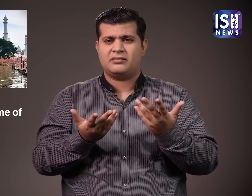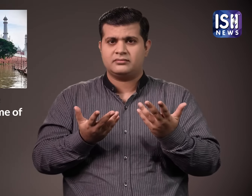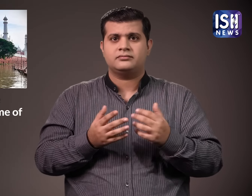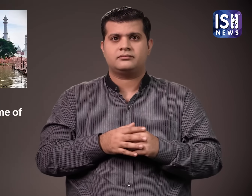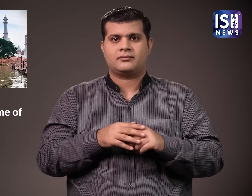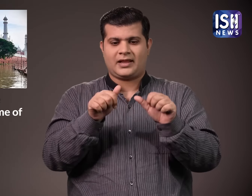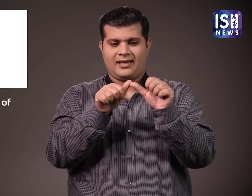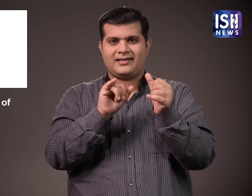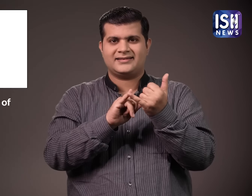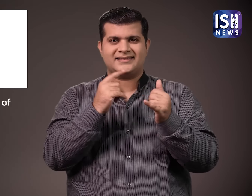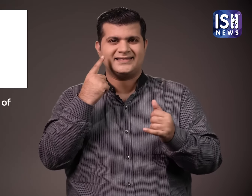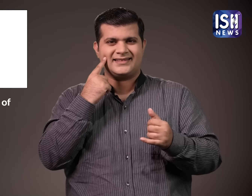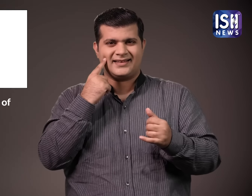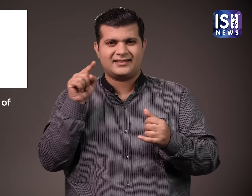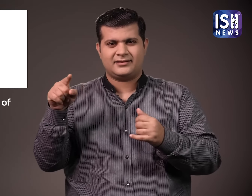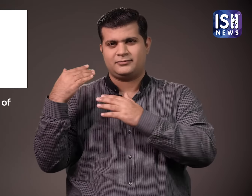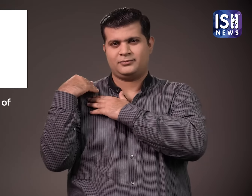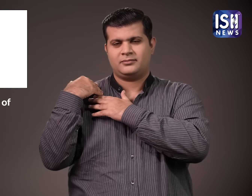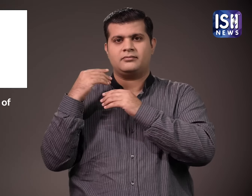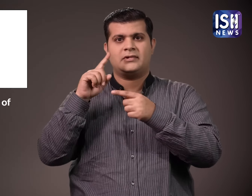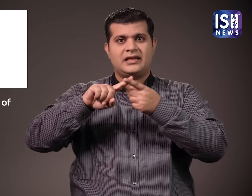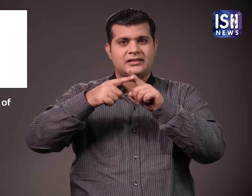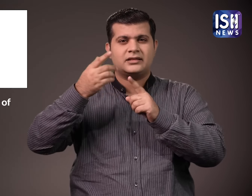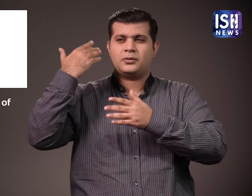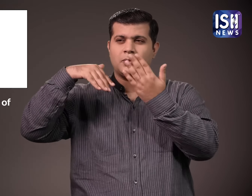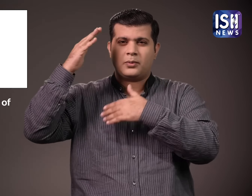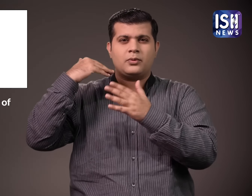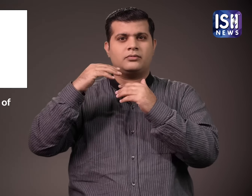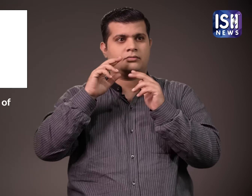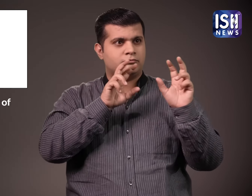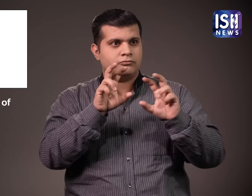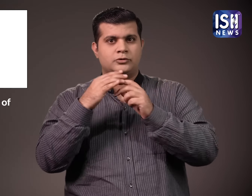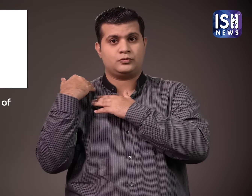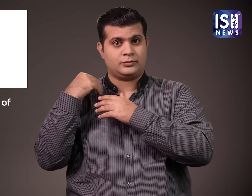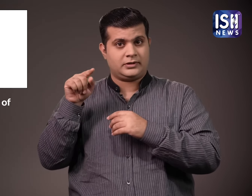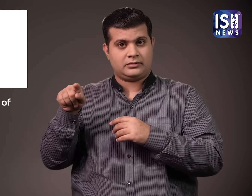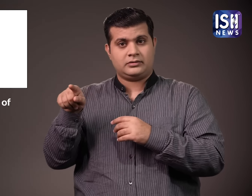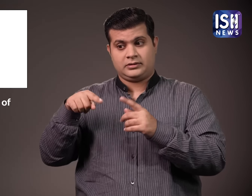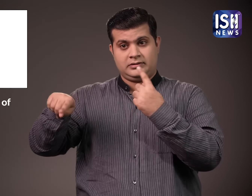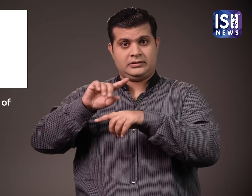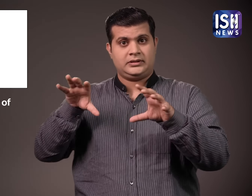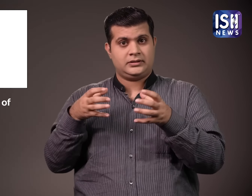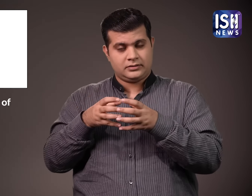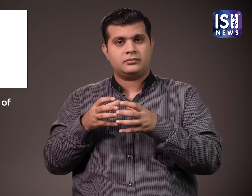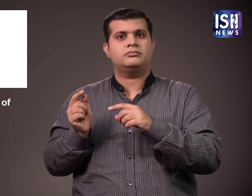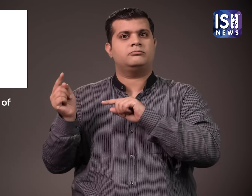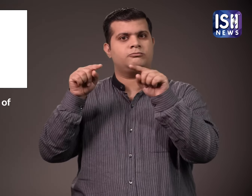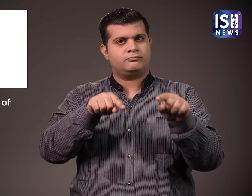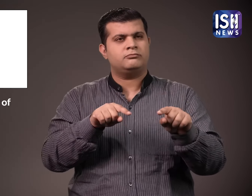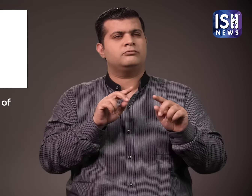The ASI looks after the historical monuments of India. The ASI team went to Taj Mahal